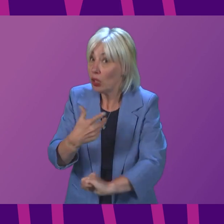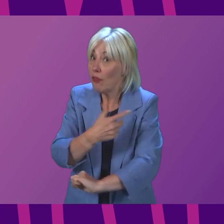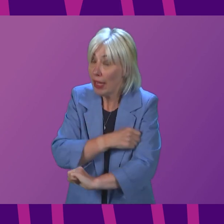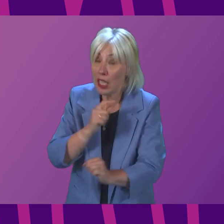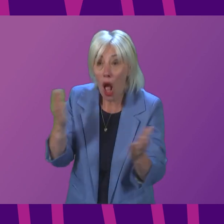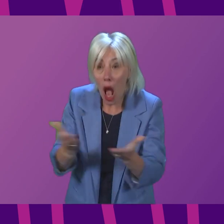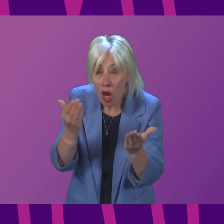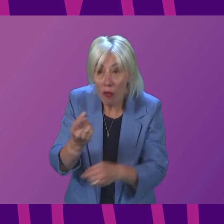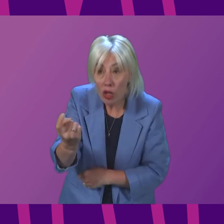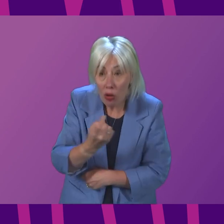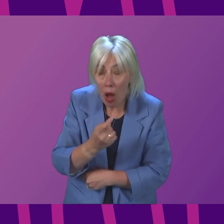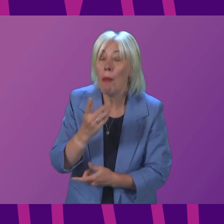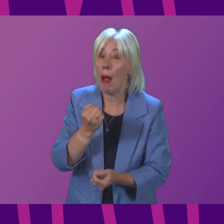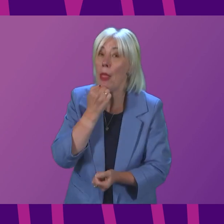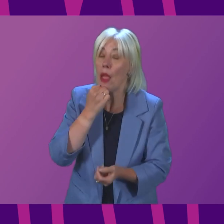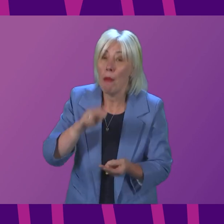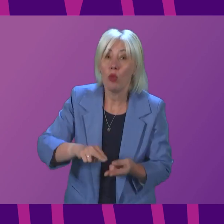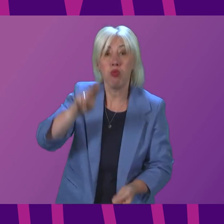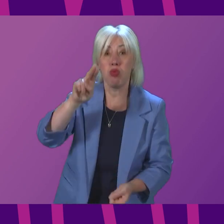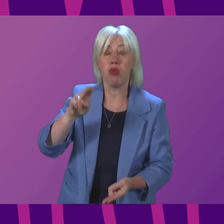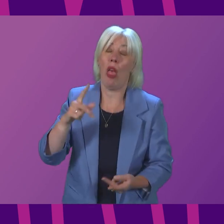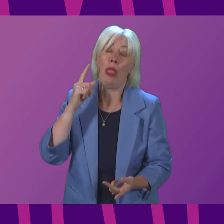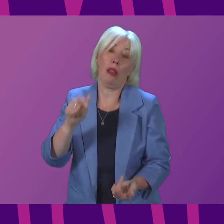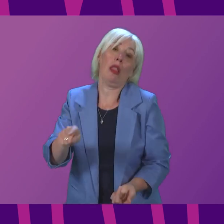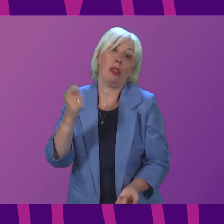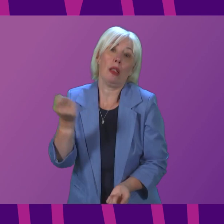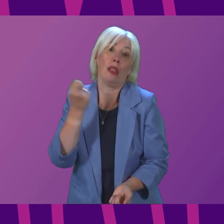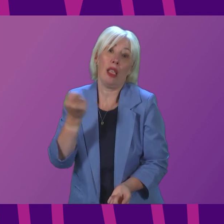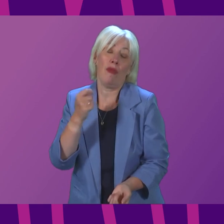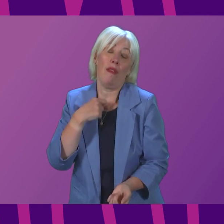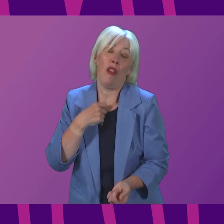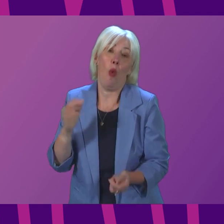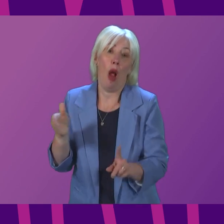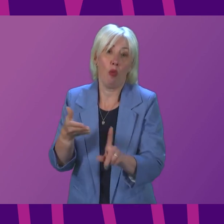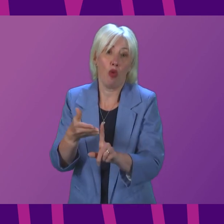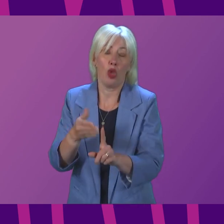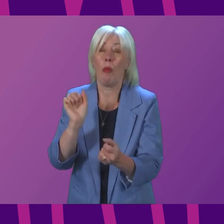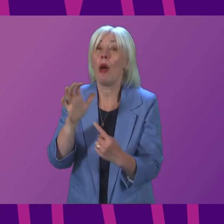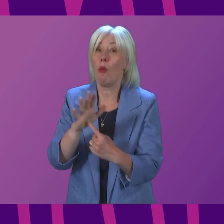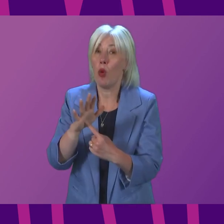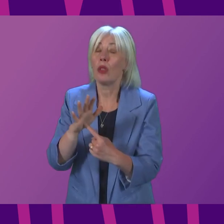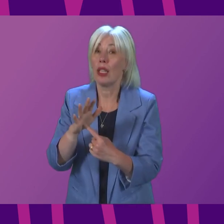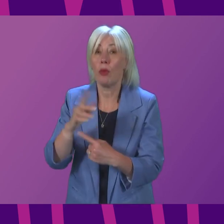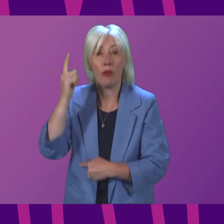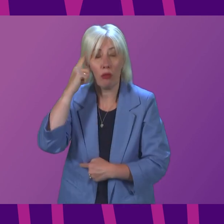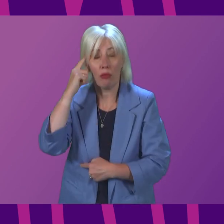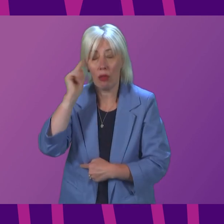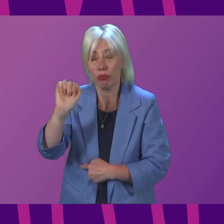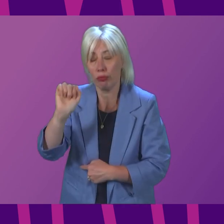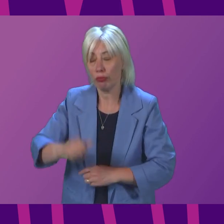think our high vaccination rates speak for the success of that approach. But these are important issues which we will continue to bear in mind.